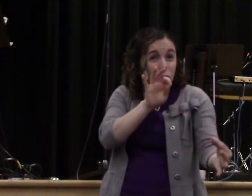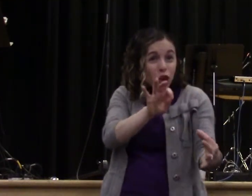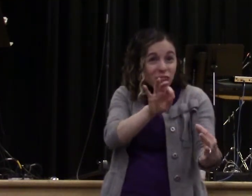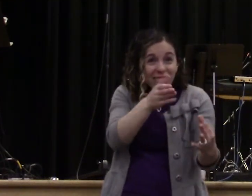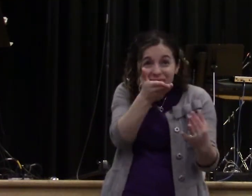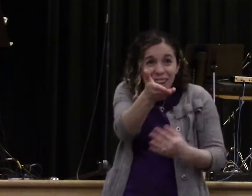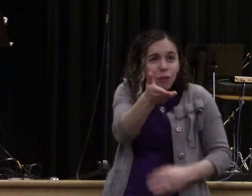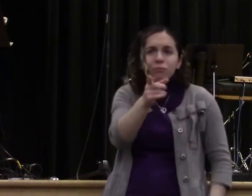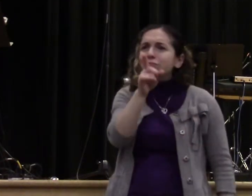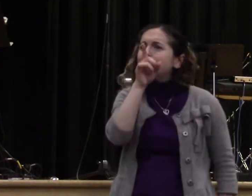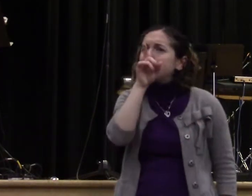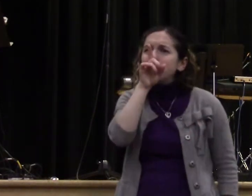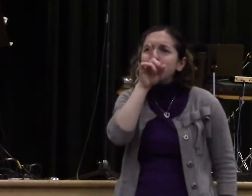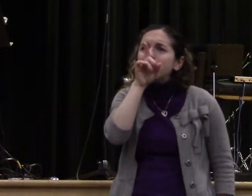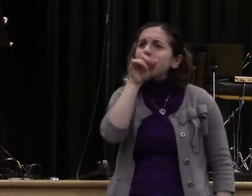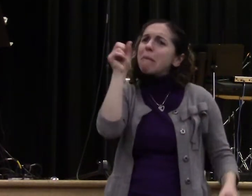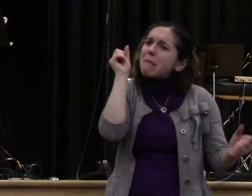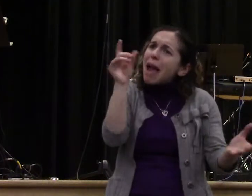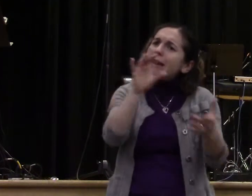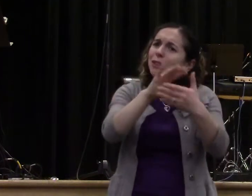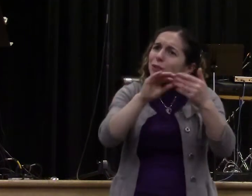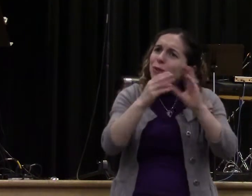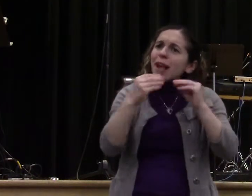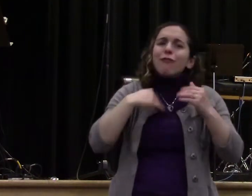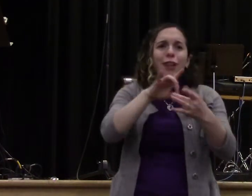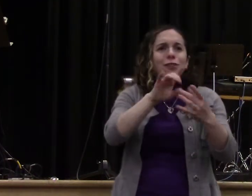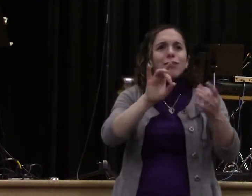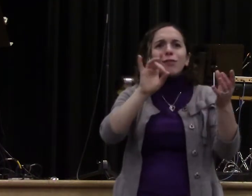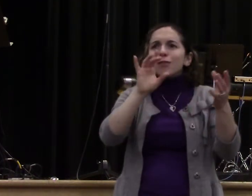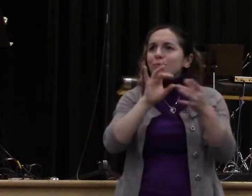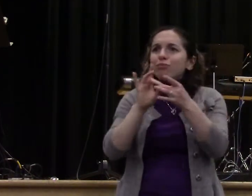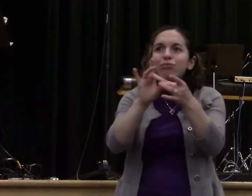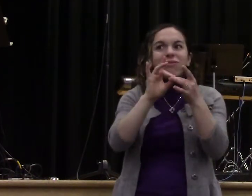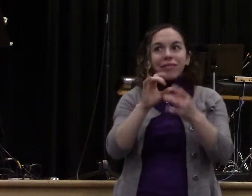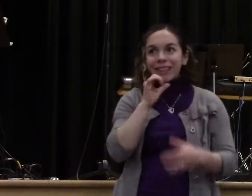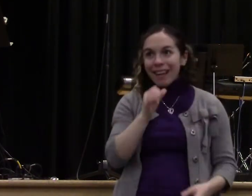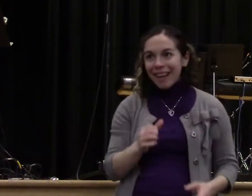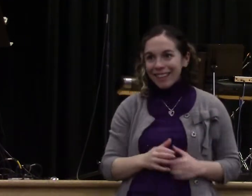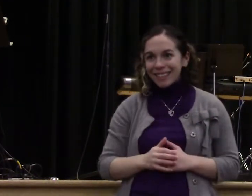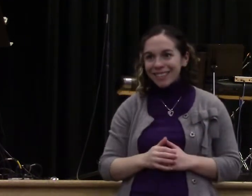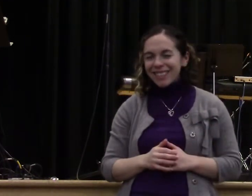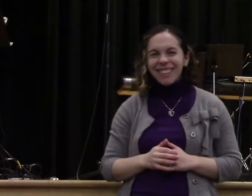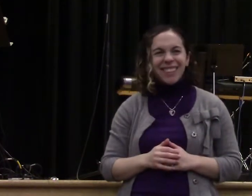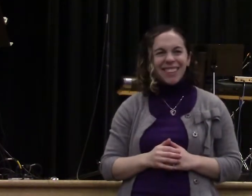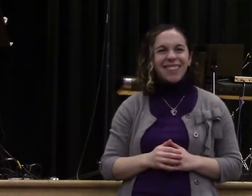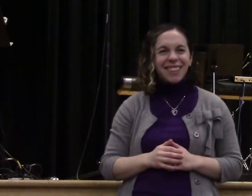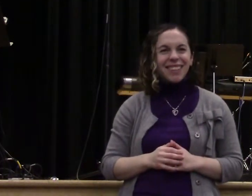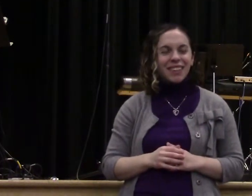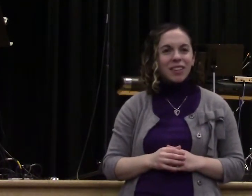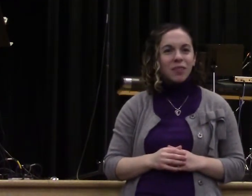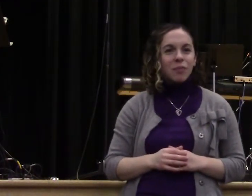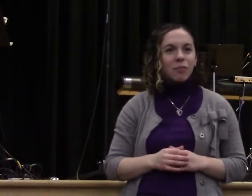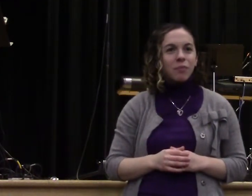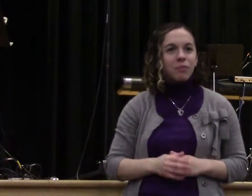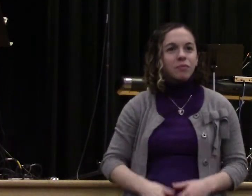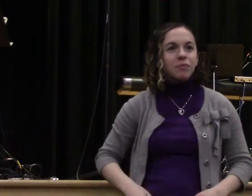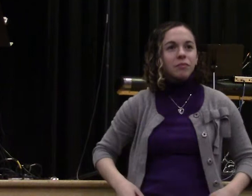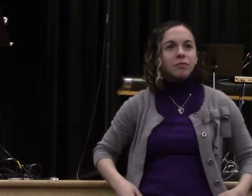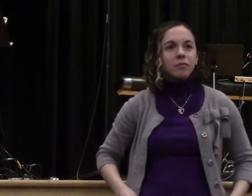according to Scripture? Okay? But man, he had mess. All of his brothers were against him. They